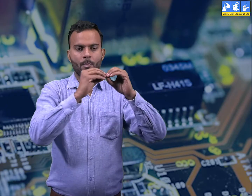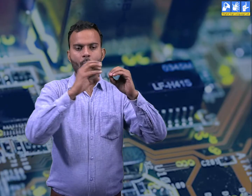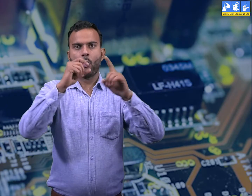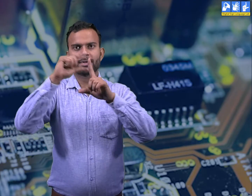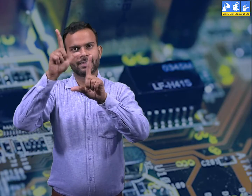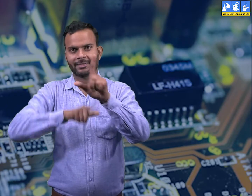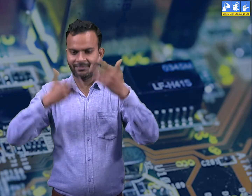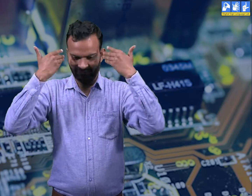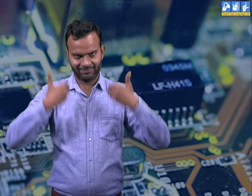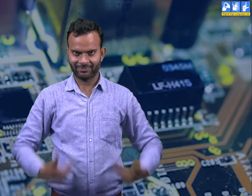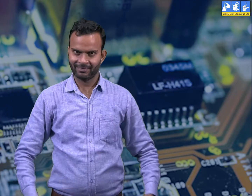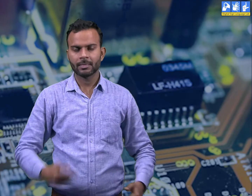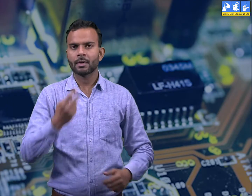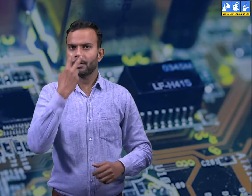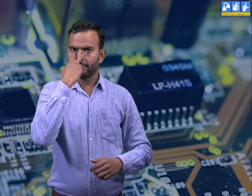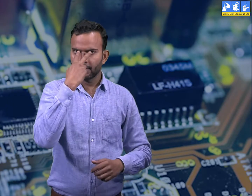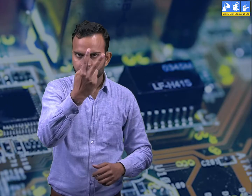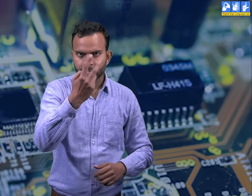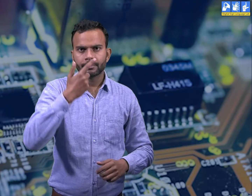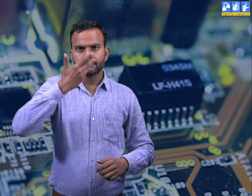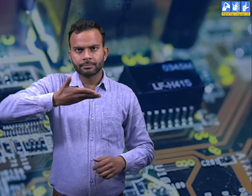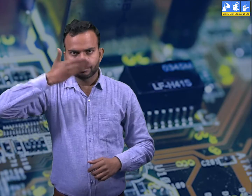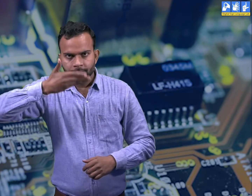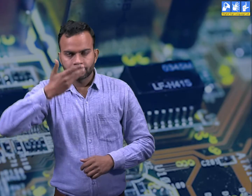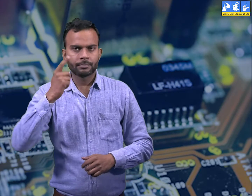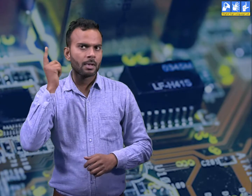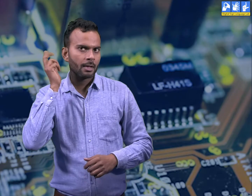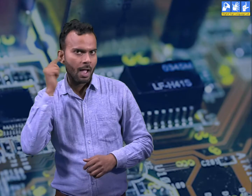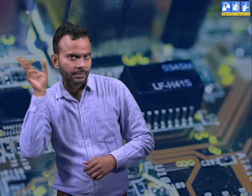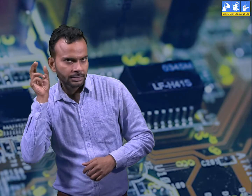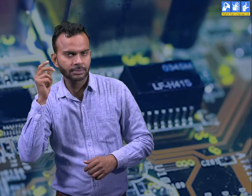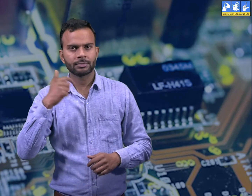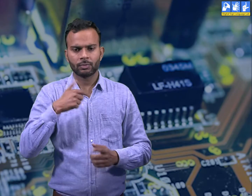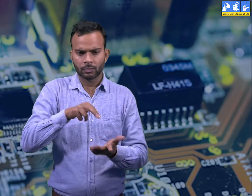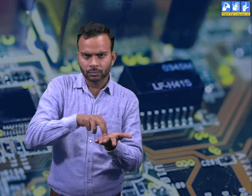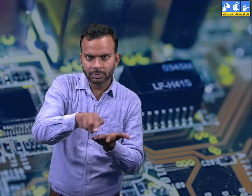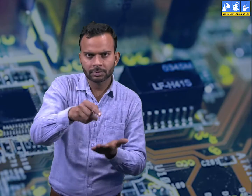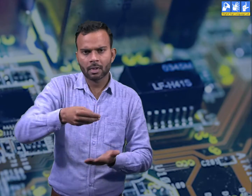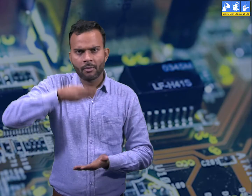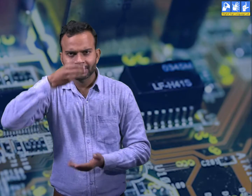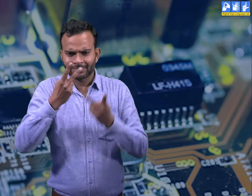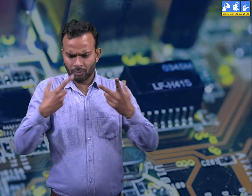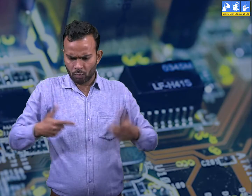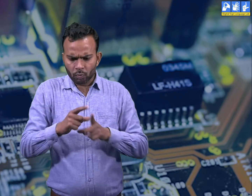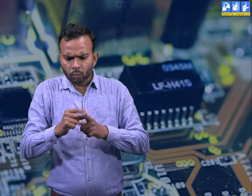CPU is the most important part of a computer. In our human body,